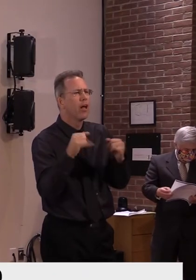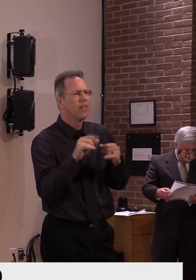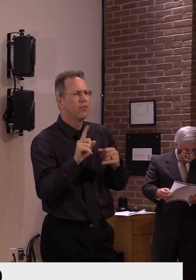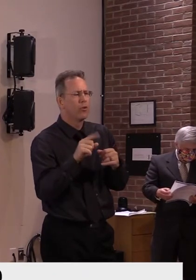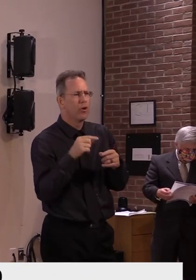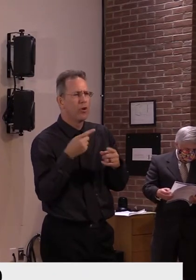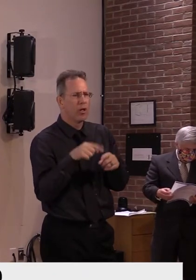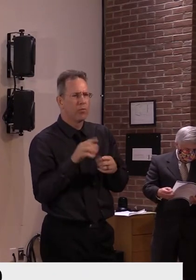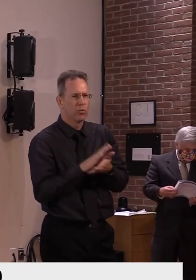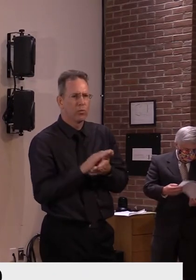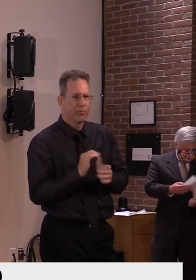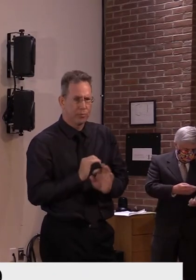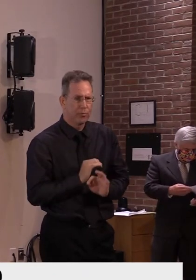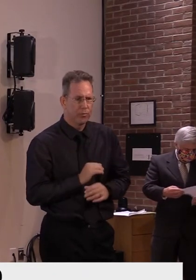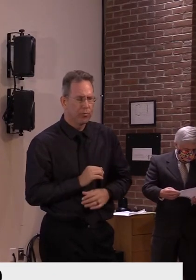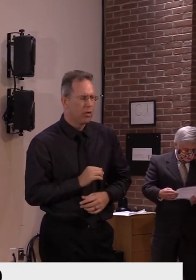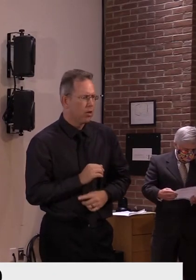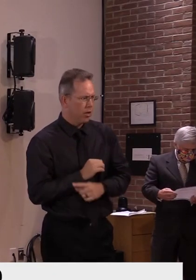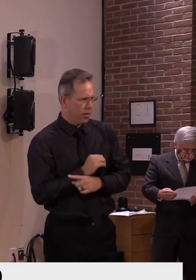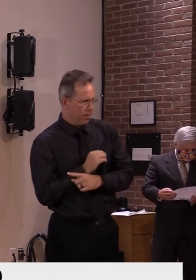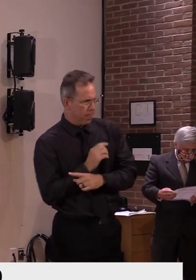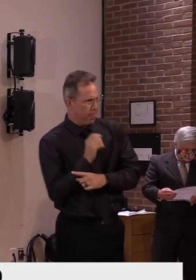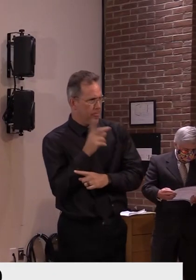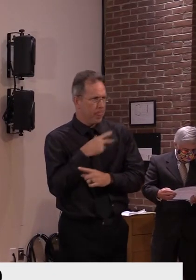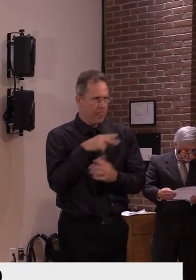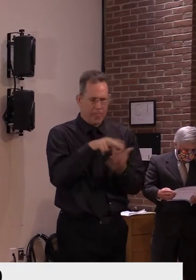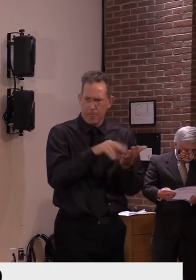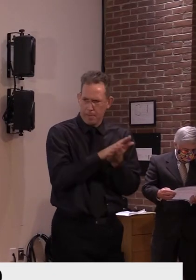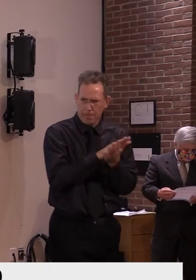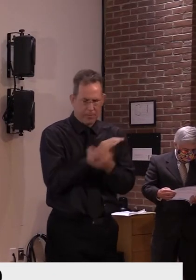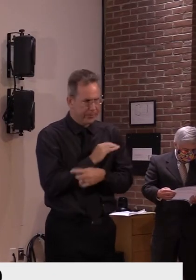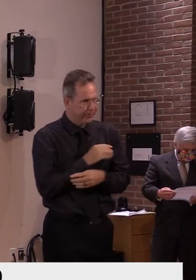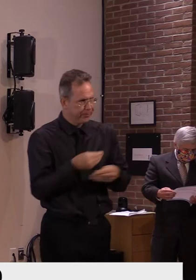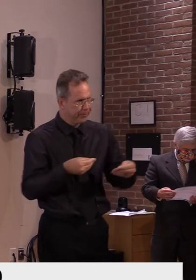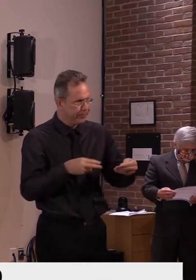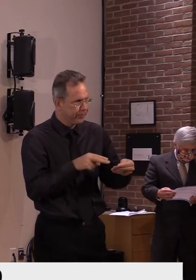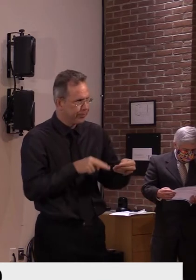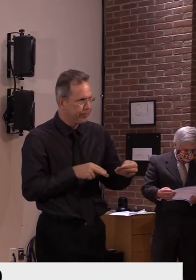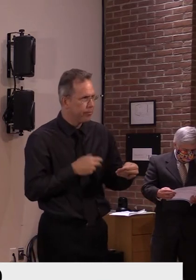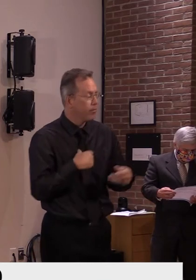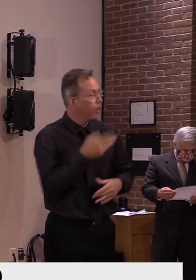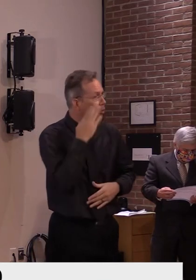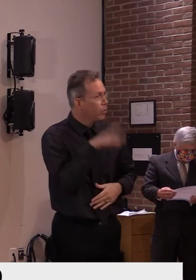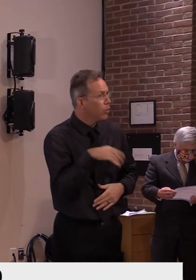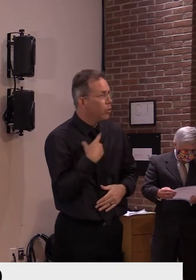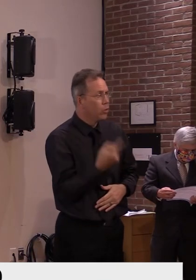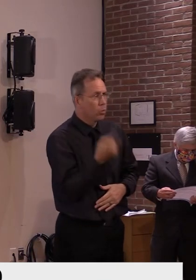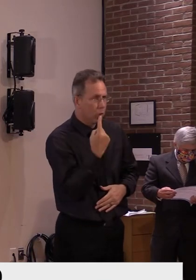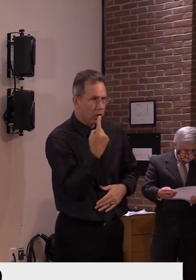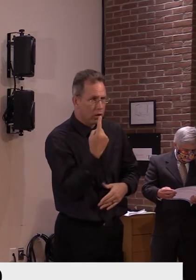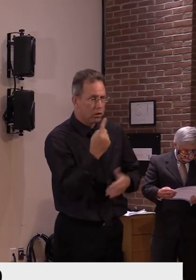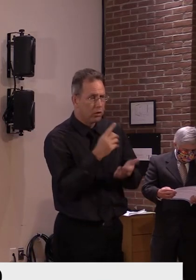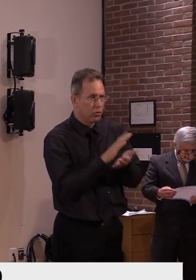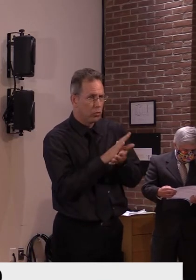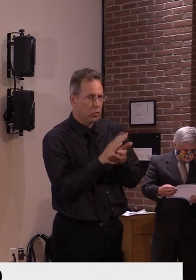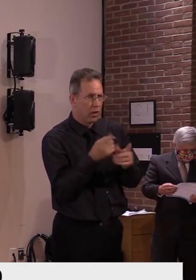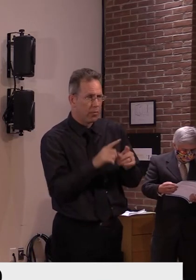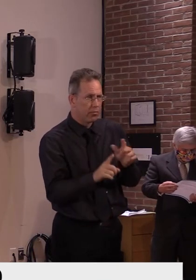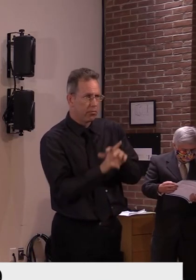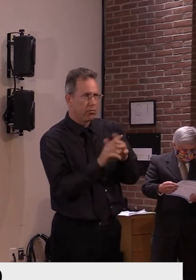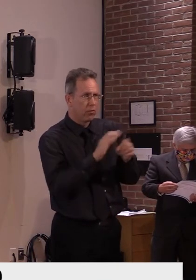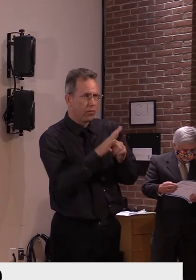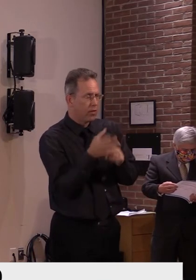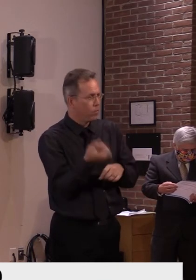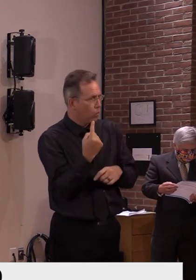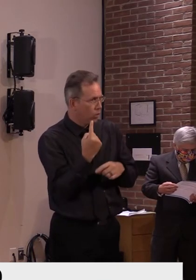Yeah, to our knowledge, there was, um, one positive case and obviously,